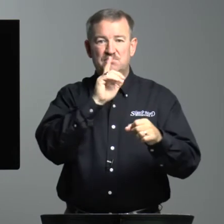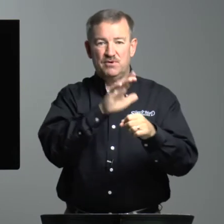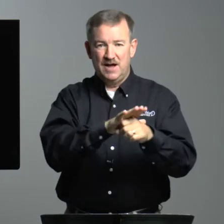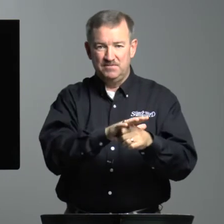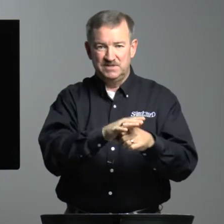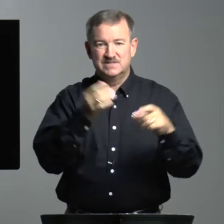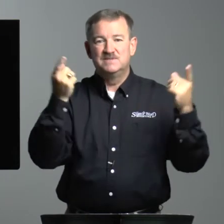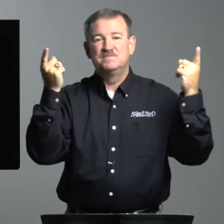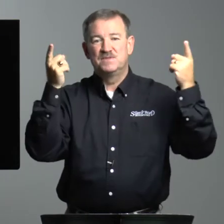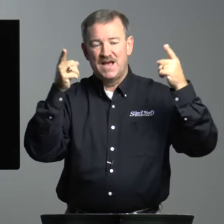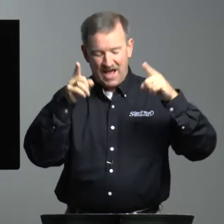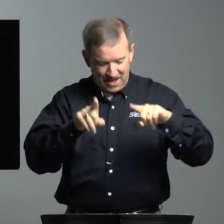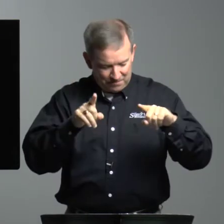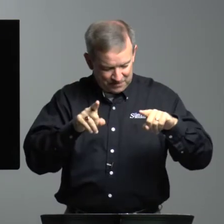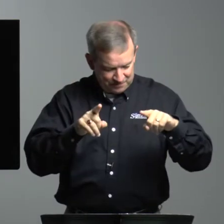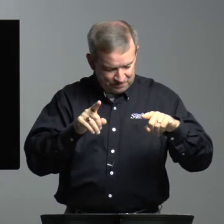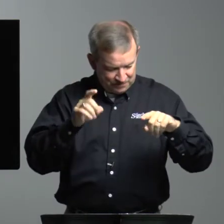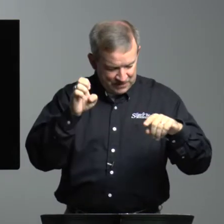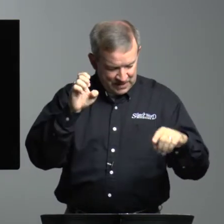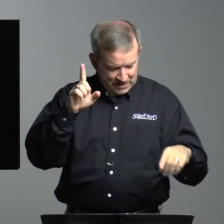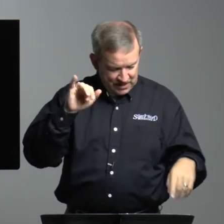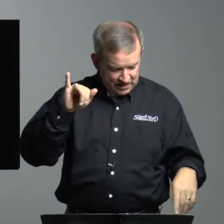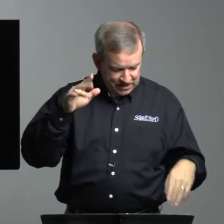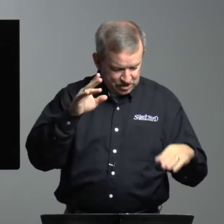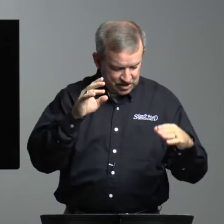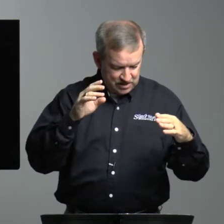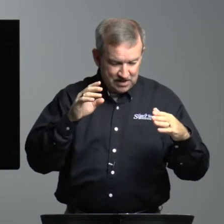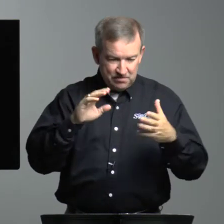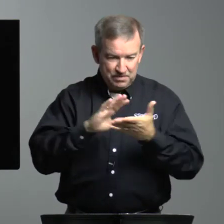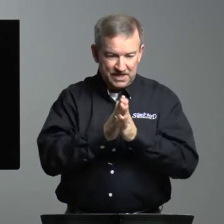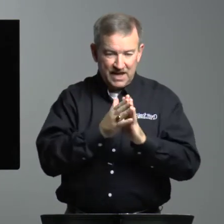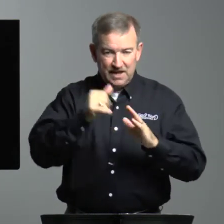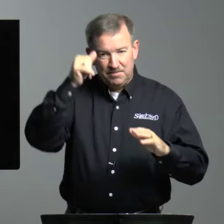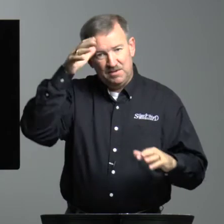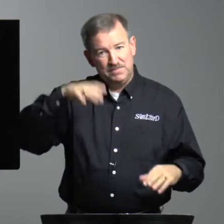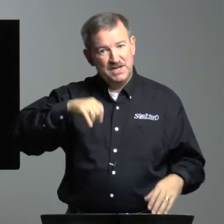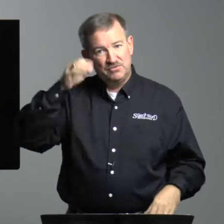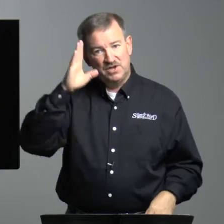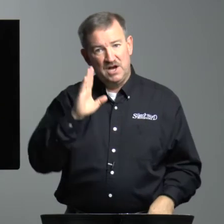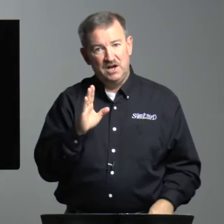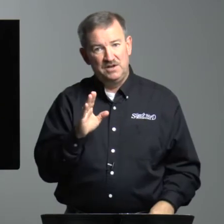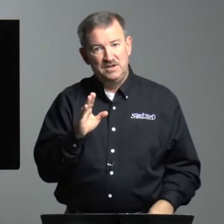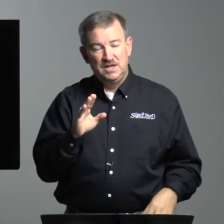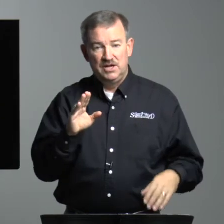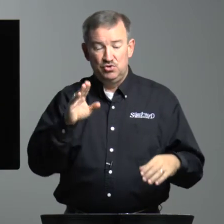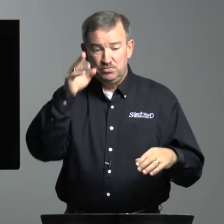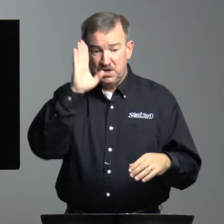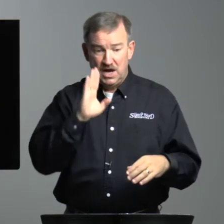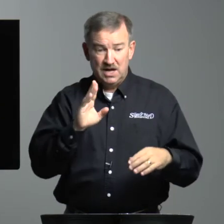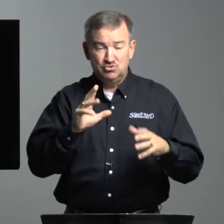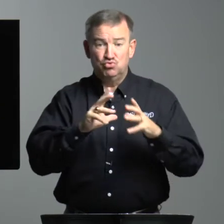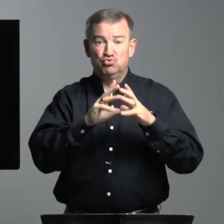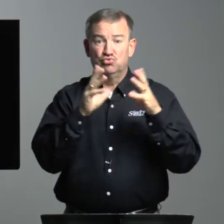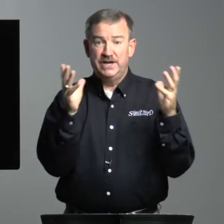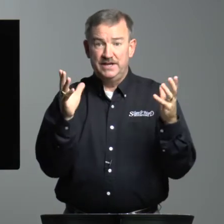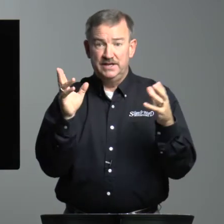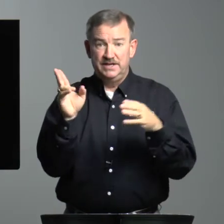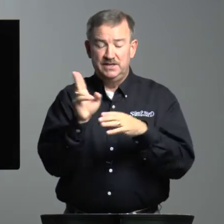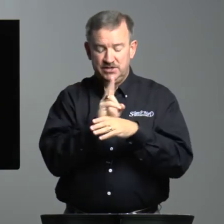promised happened. Elisha became a man of God whom God greatly used.